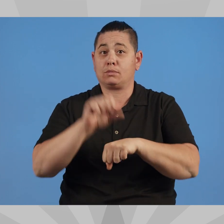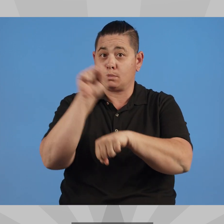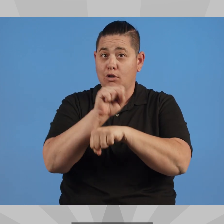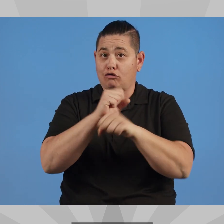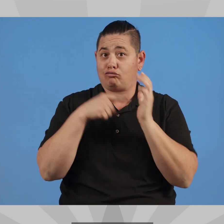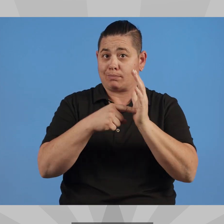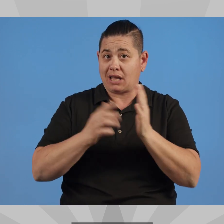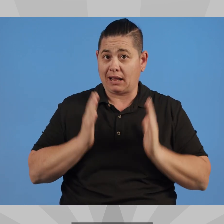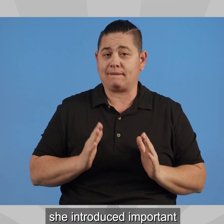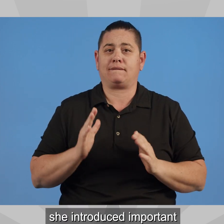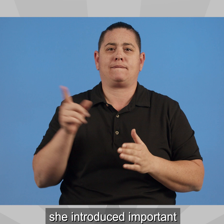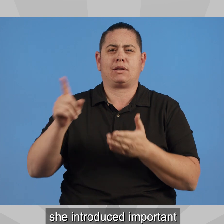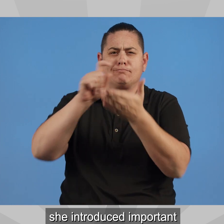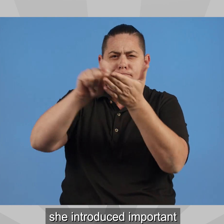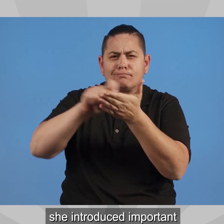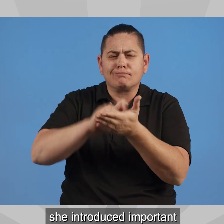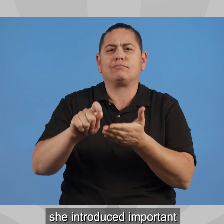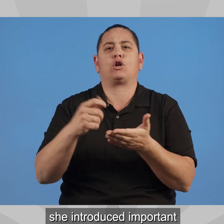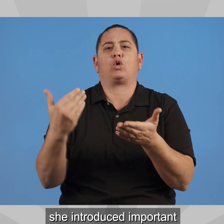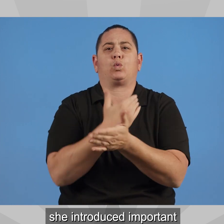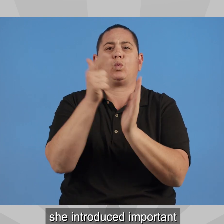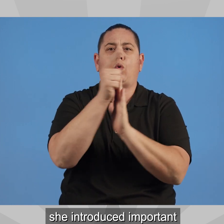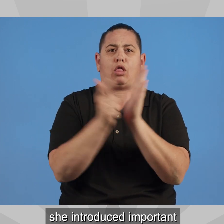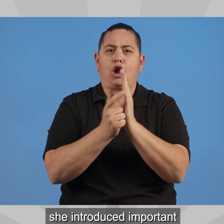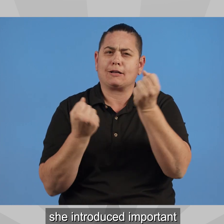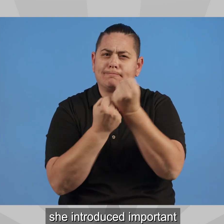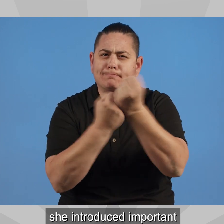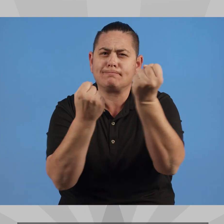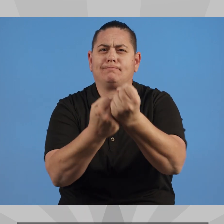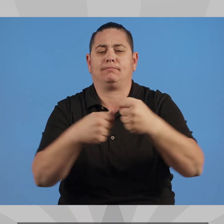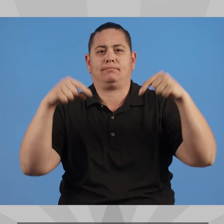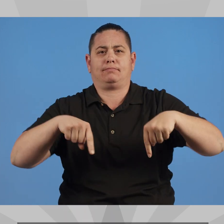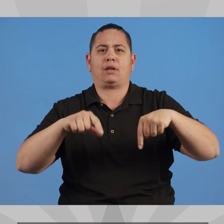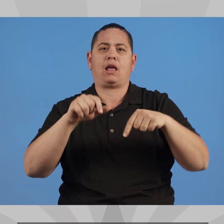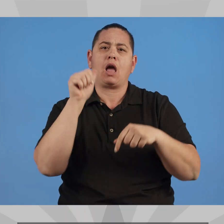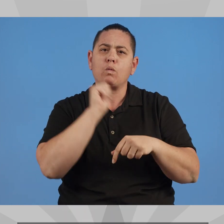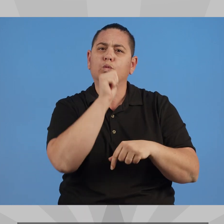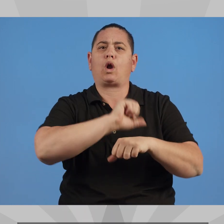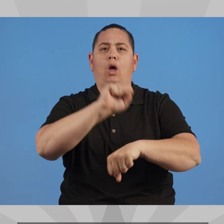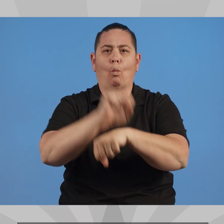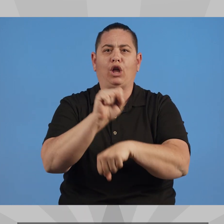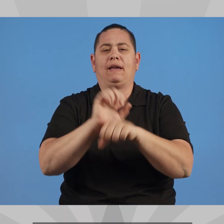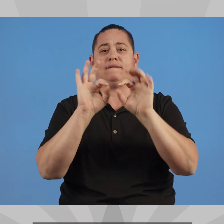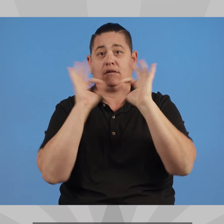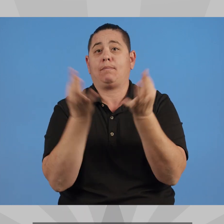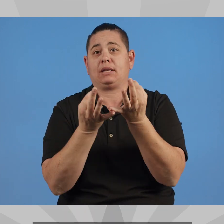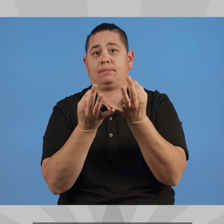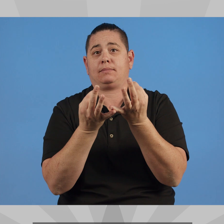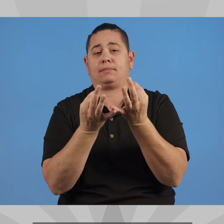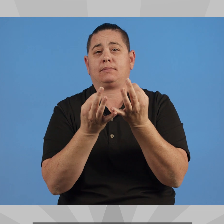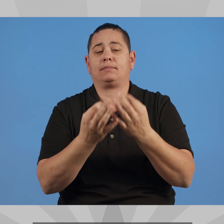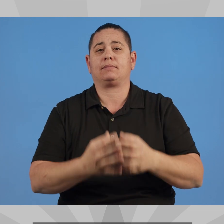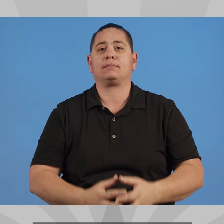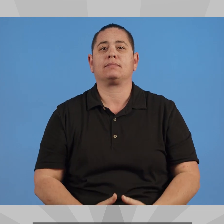While in office, she introduced important pieces of legislation and advocated for the best interests of working